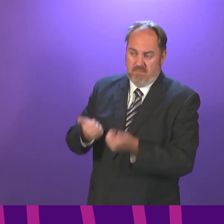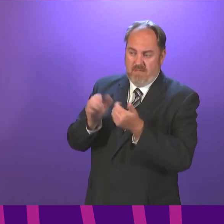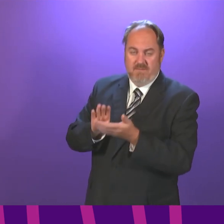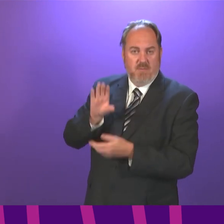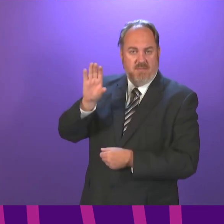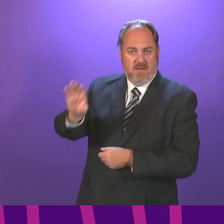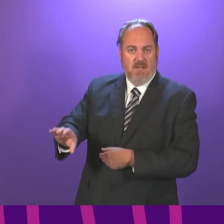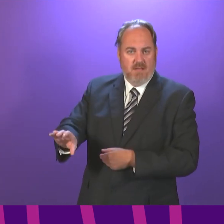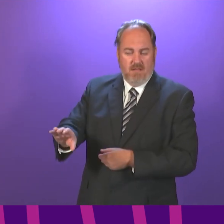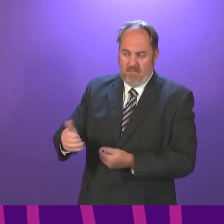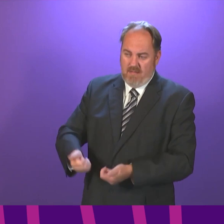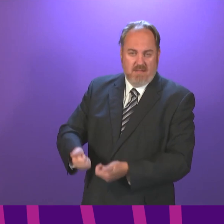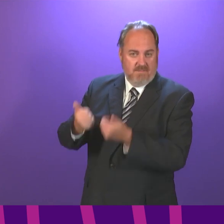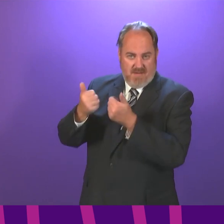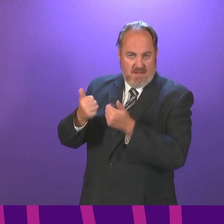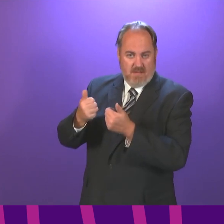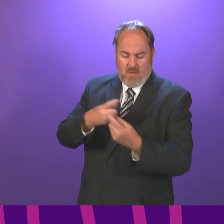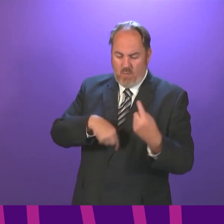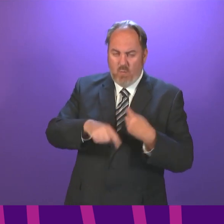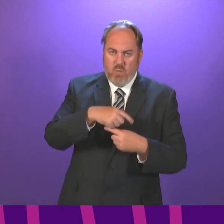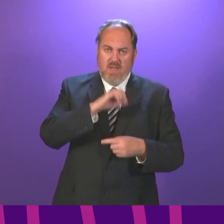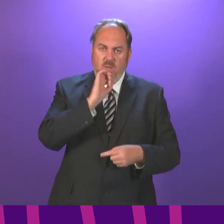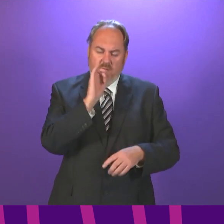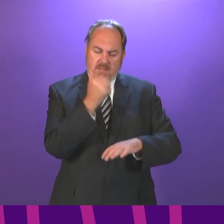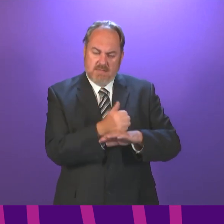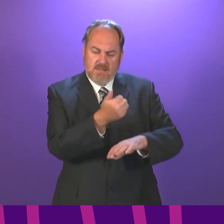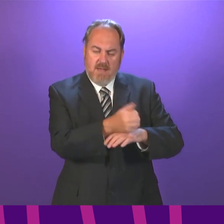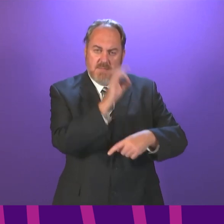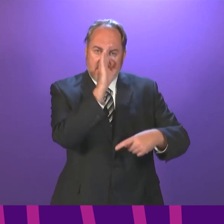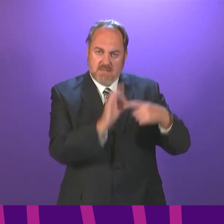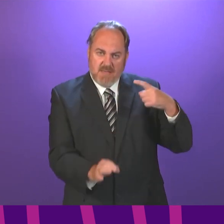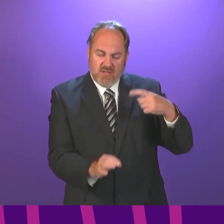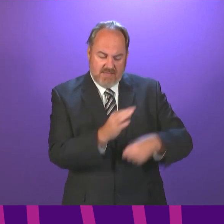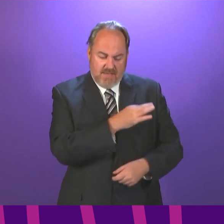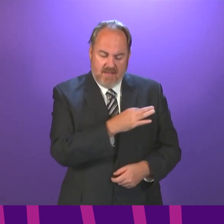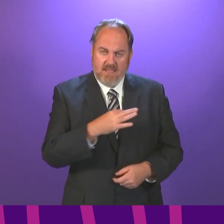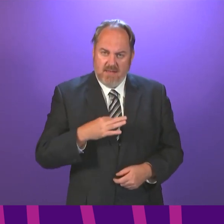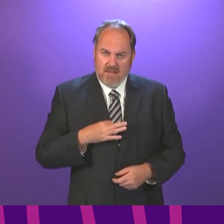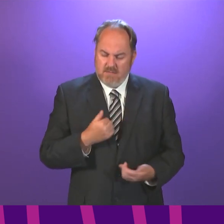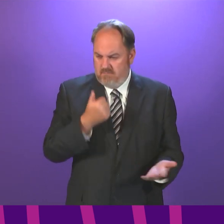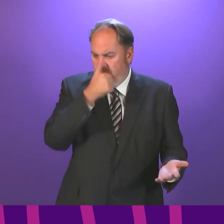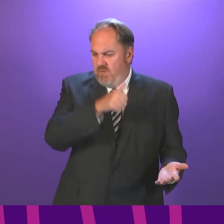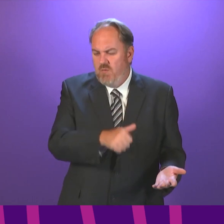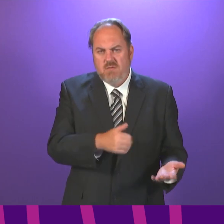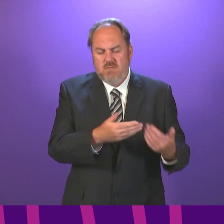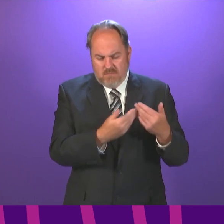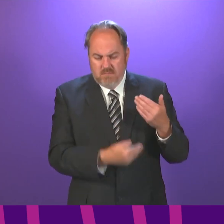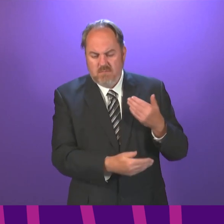Government certainly will dedicate resource to appropriate specialist clinics in the coming